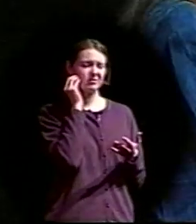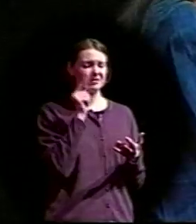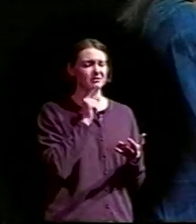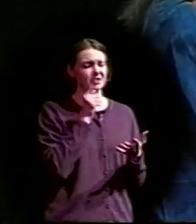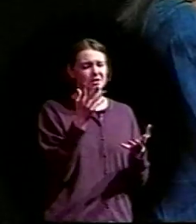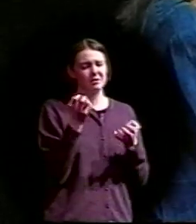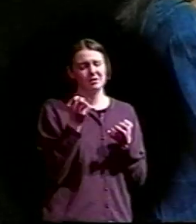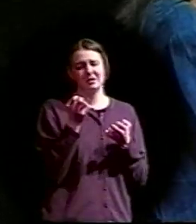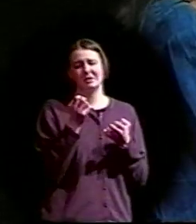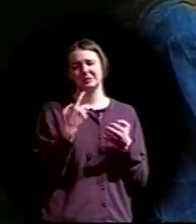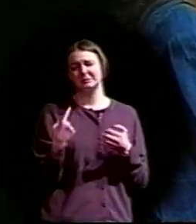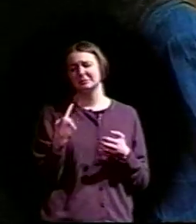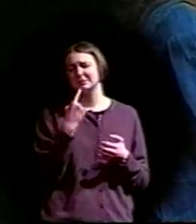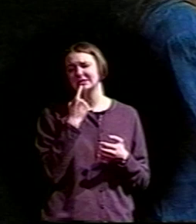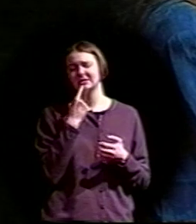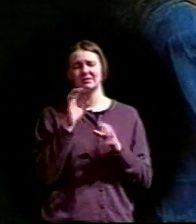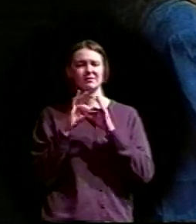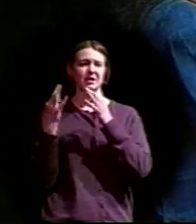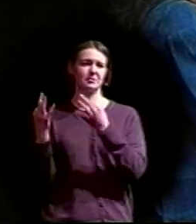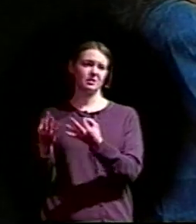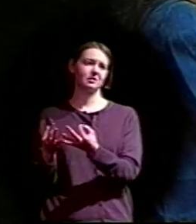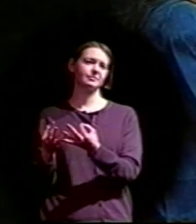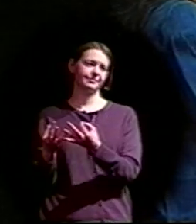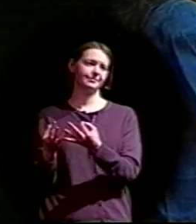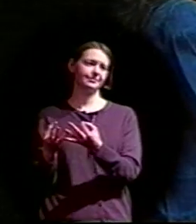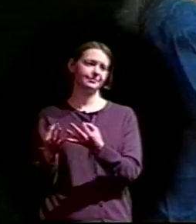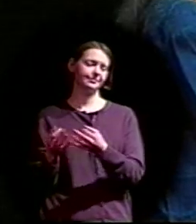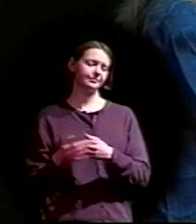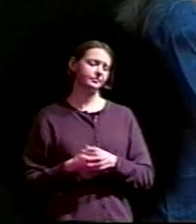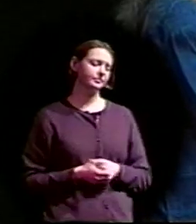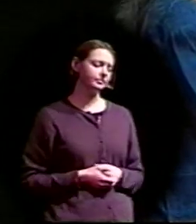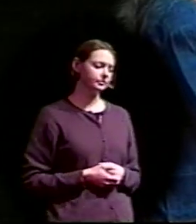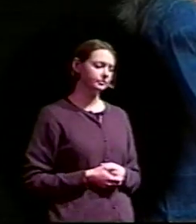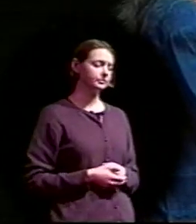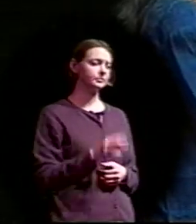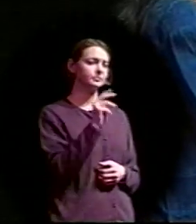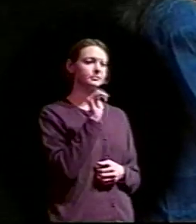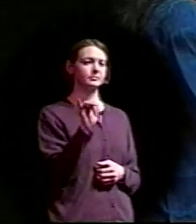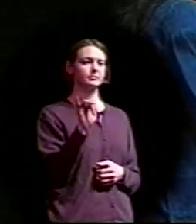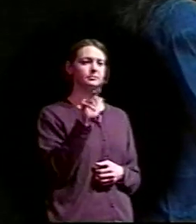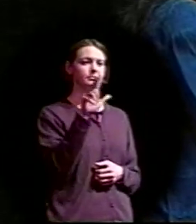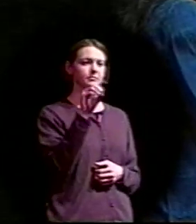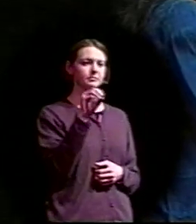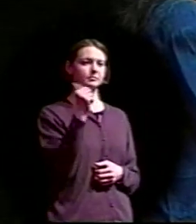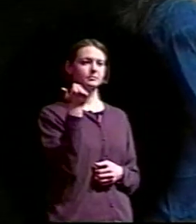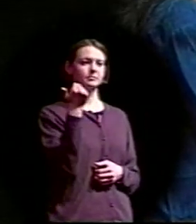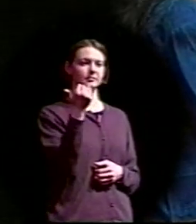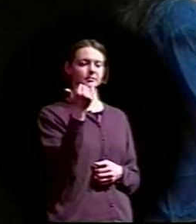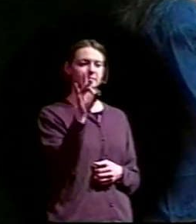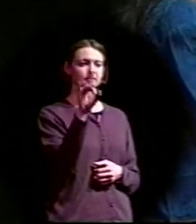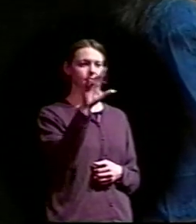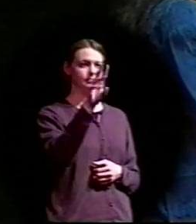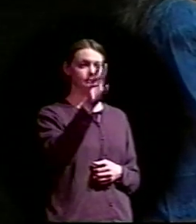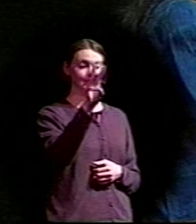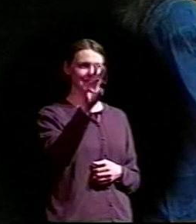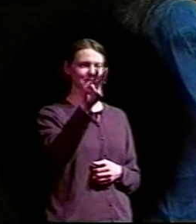longed to get home to them. May 30, 1862. Two days protracted, fierce